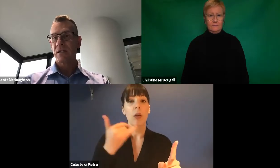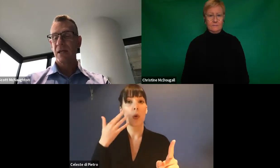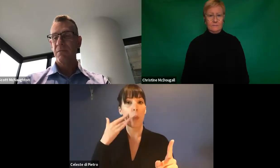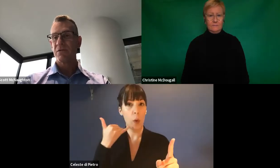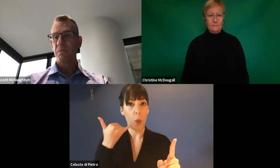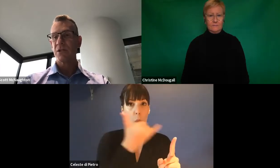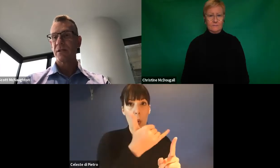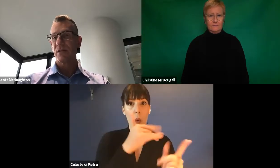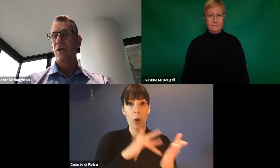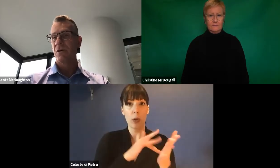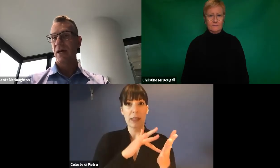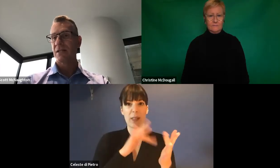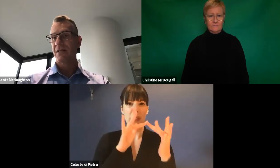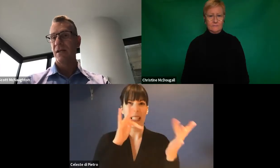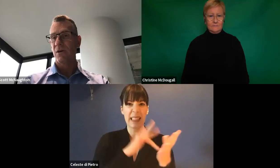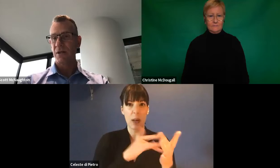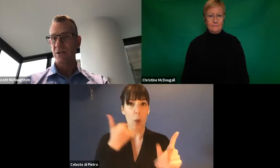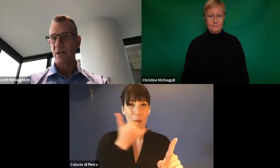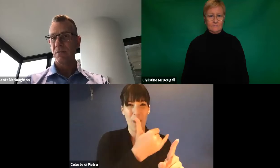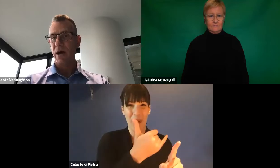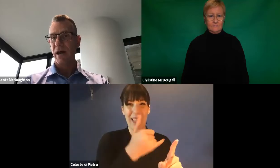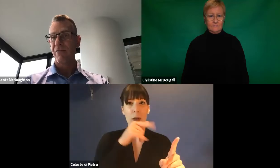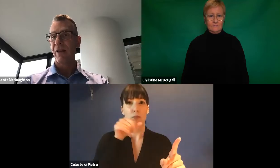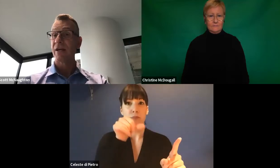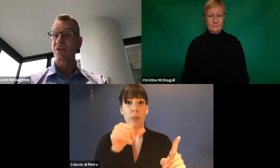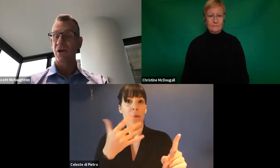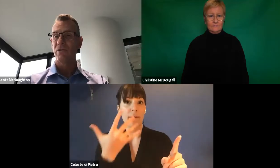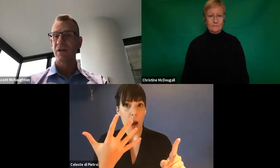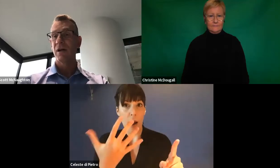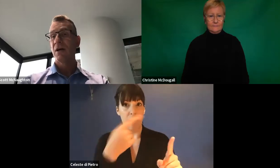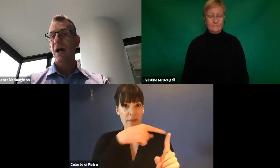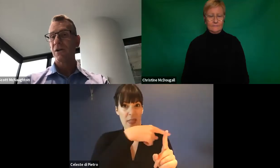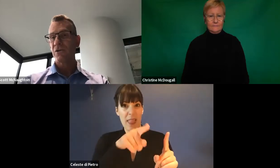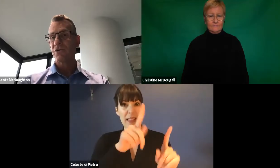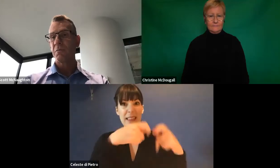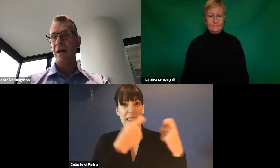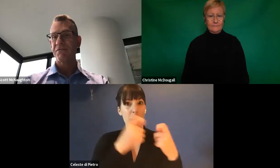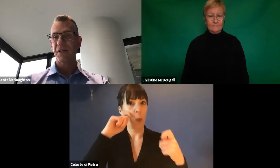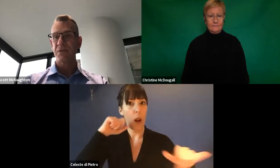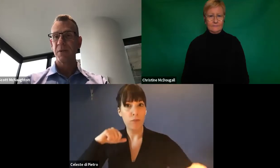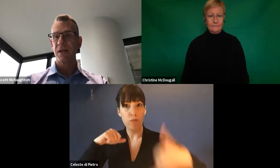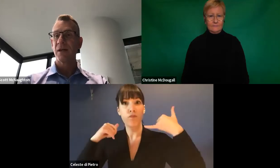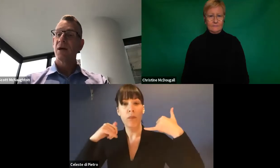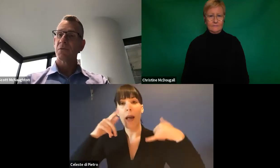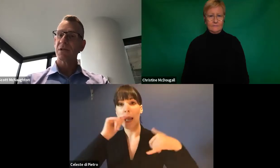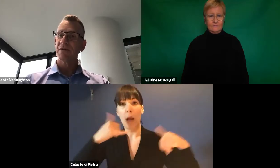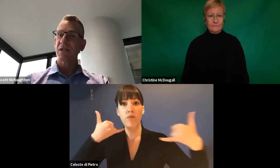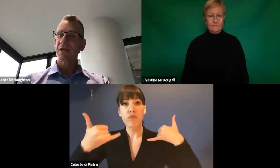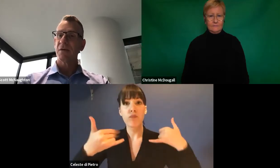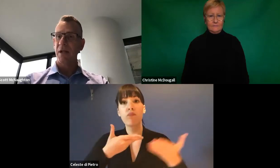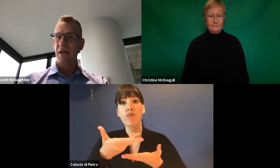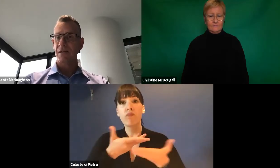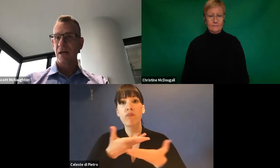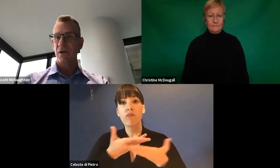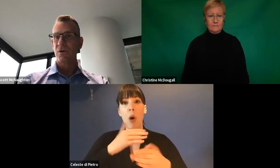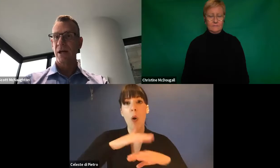And there's a team of specialists there who can answer any of the questions that you might have relating to COVID, how to use your plan flexibly. We also have a team